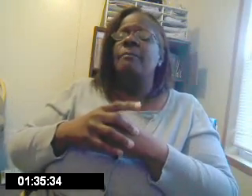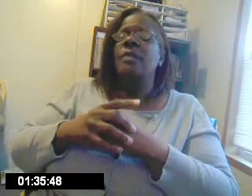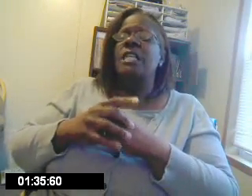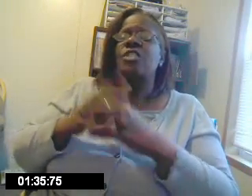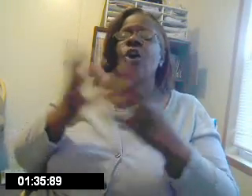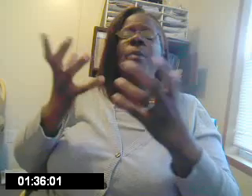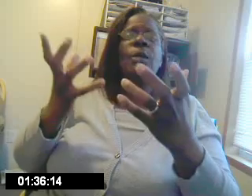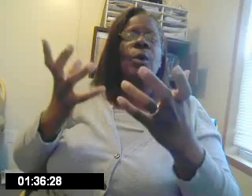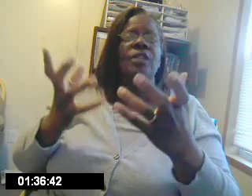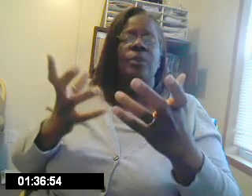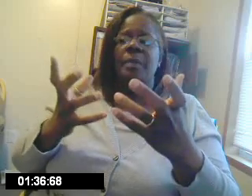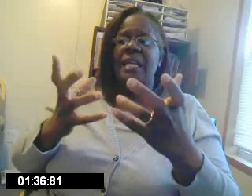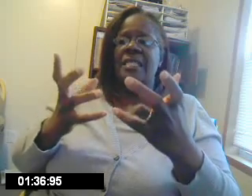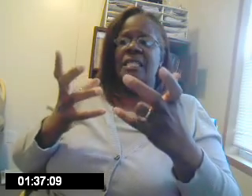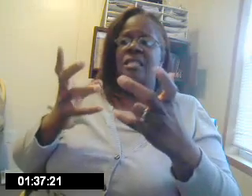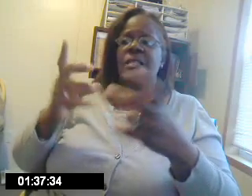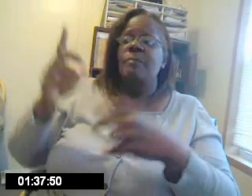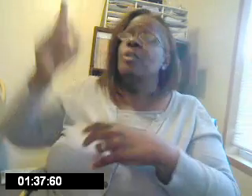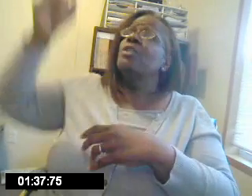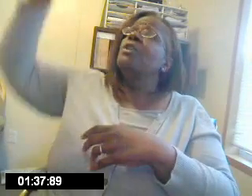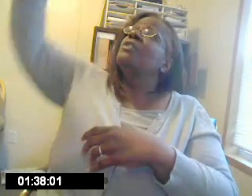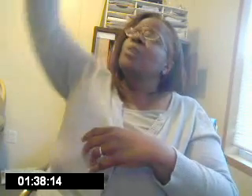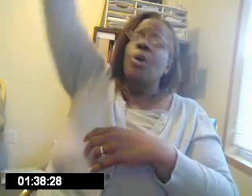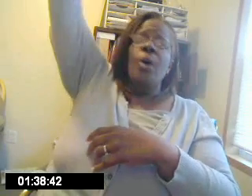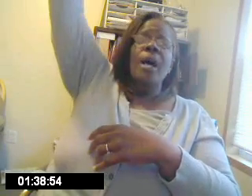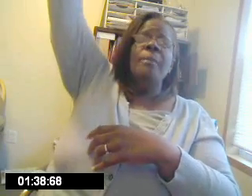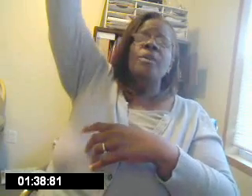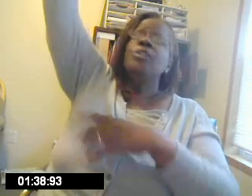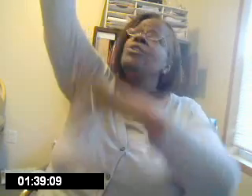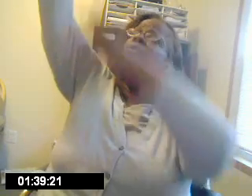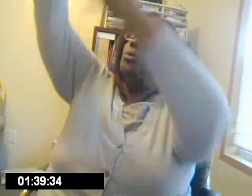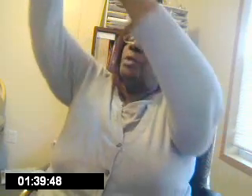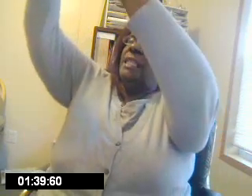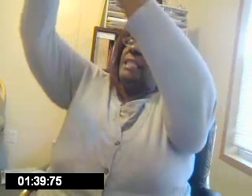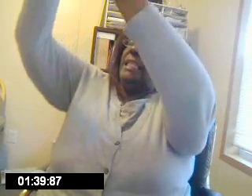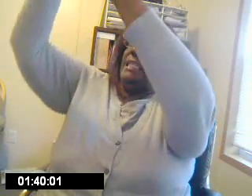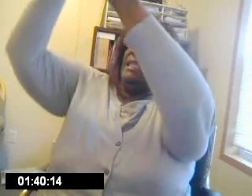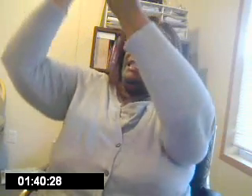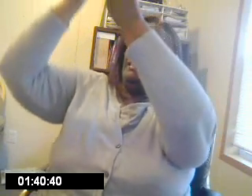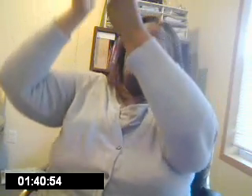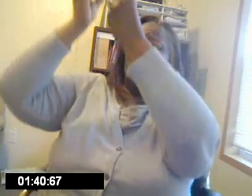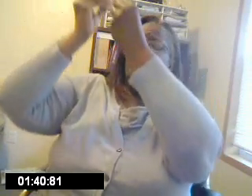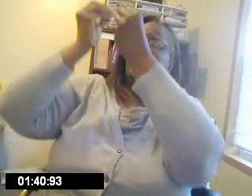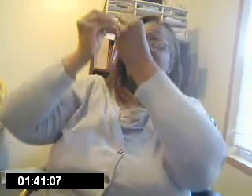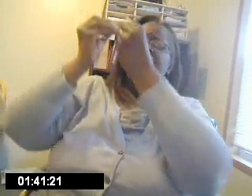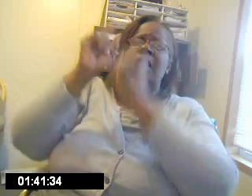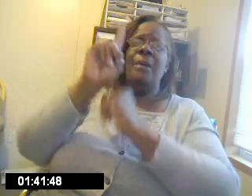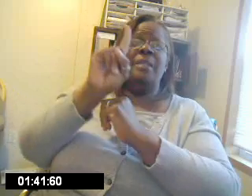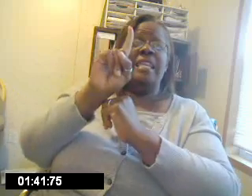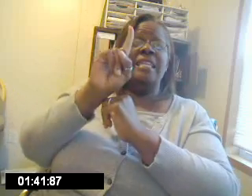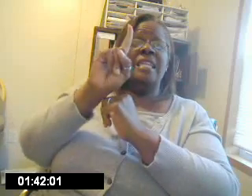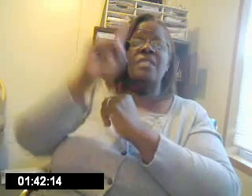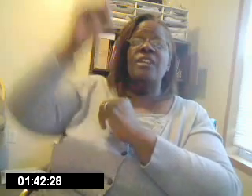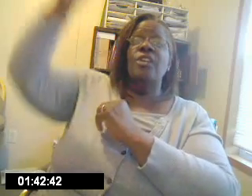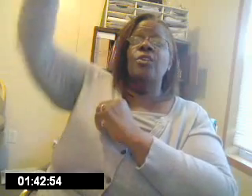So many wonderful blessings. So, go up, you, give me, and that would be the index finger.